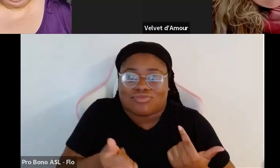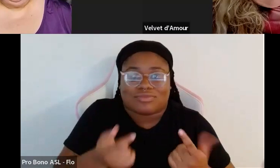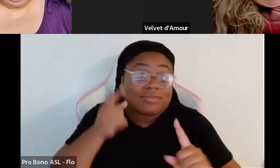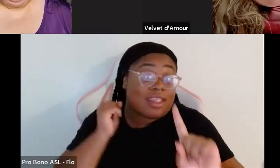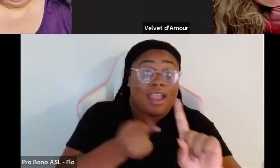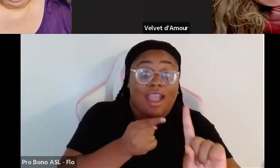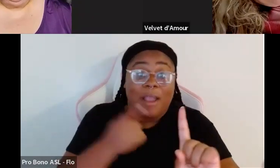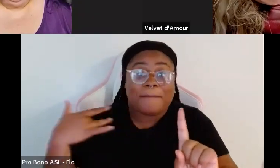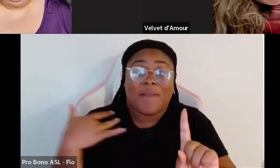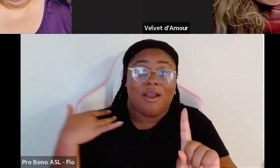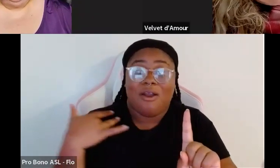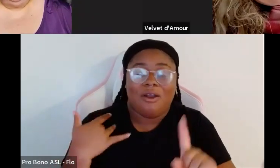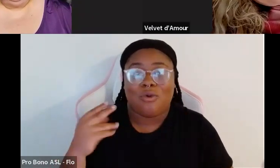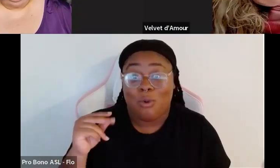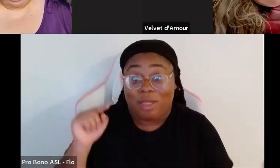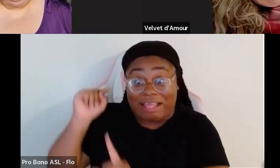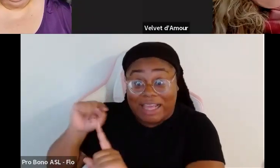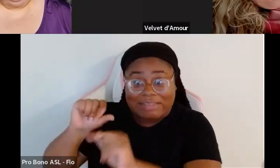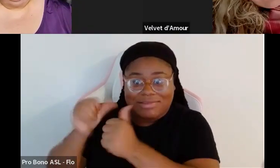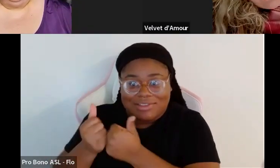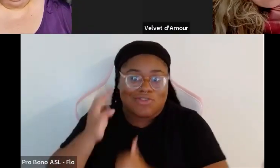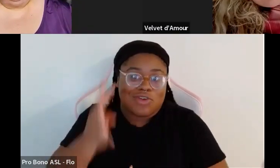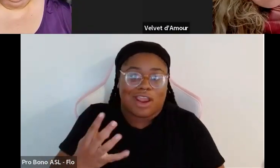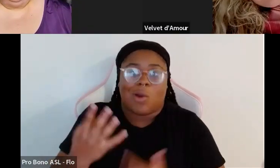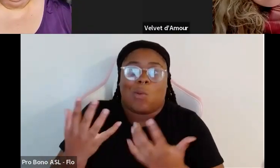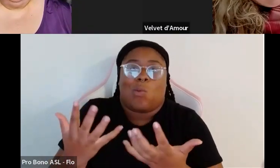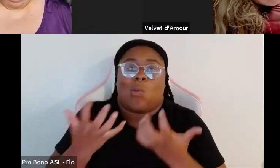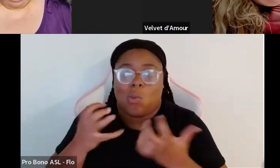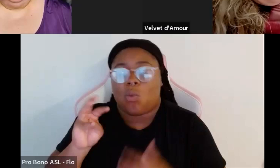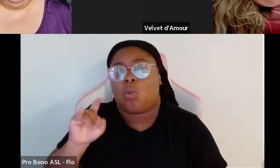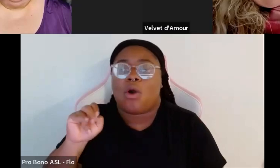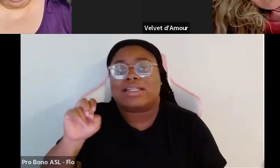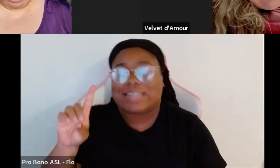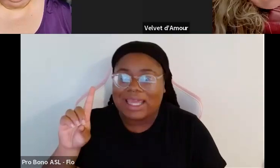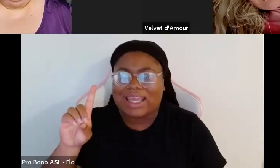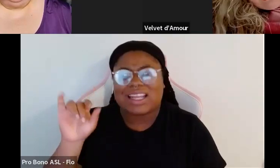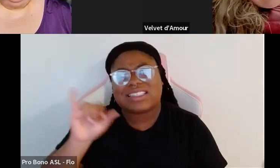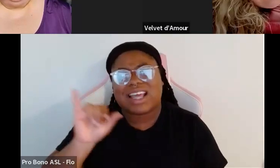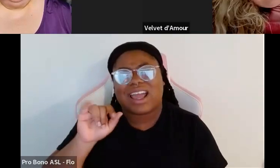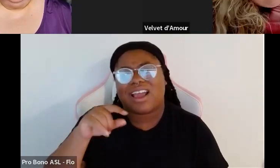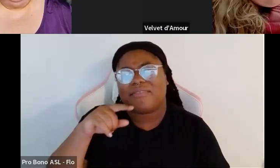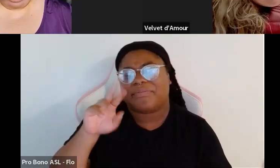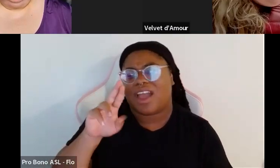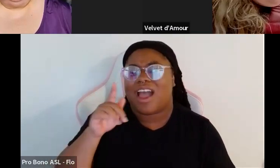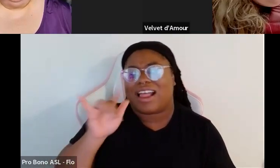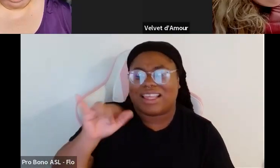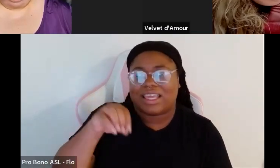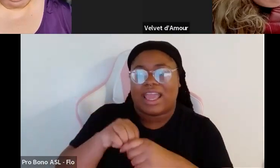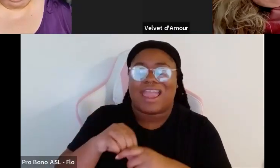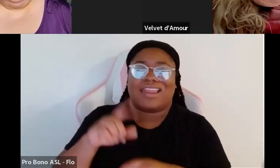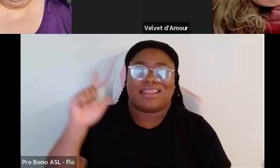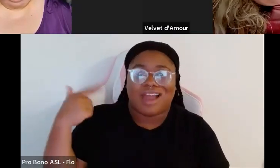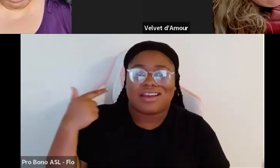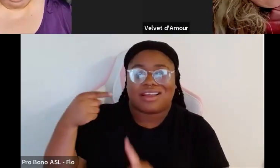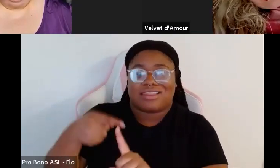modeling it was that this agency created wanted which was an agency kind of like ugly in in London which is another agency that takes